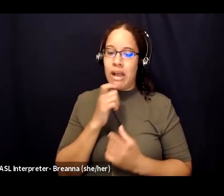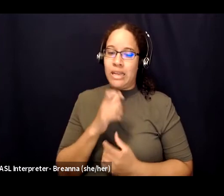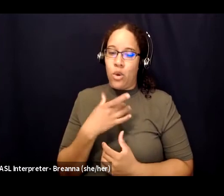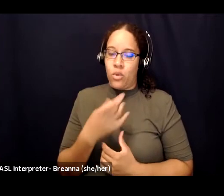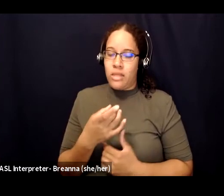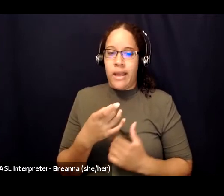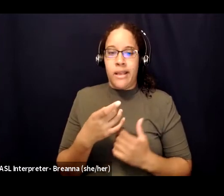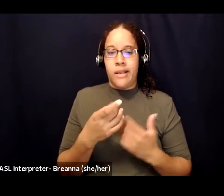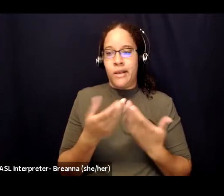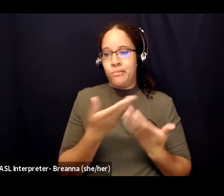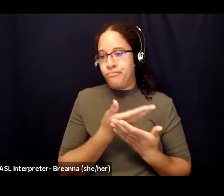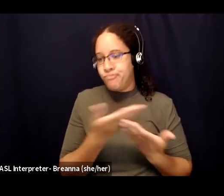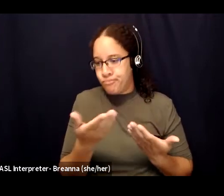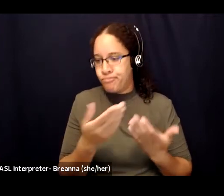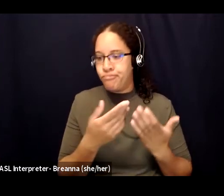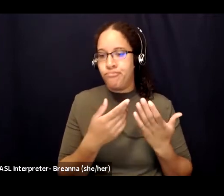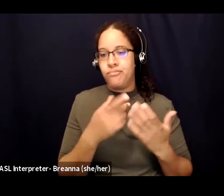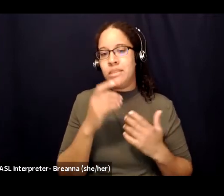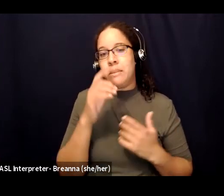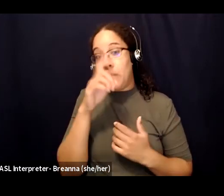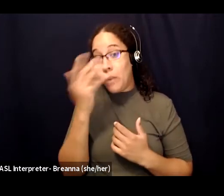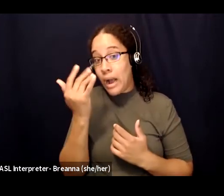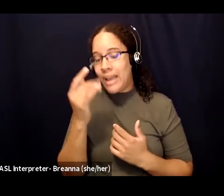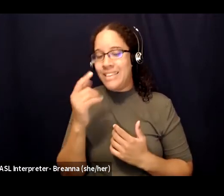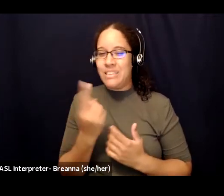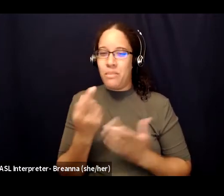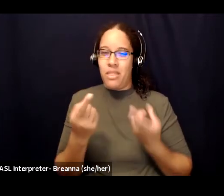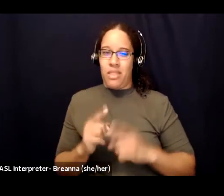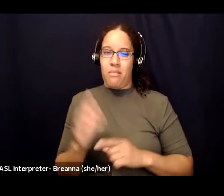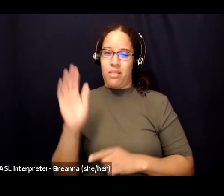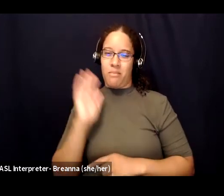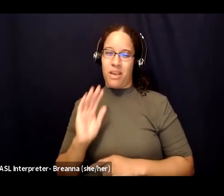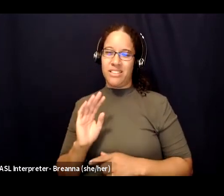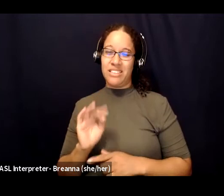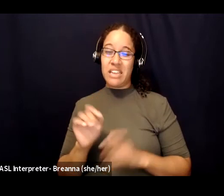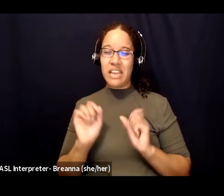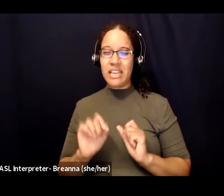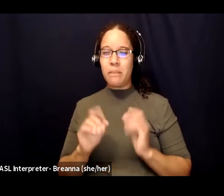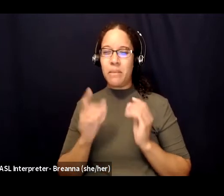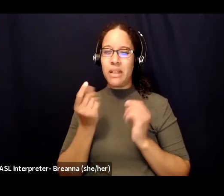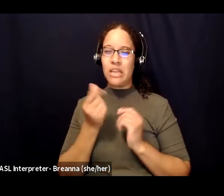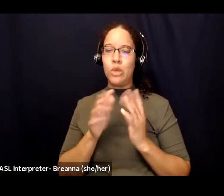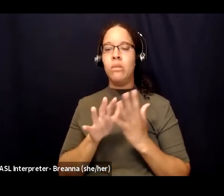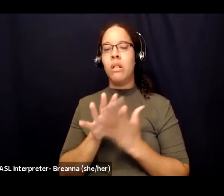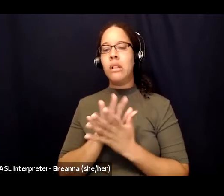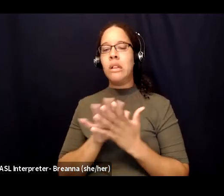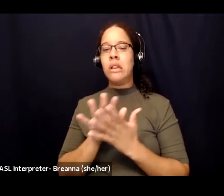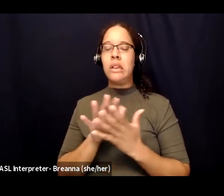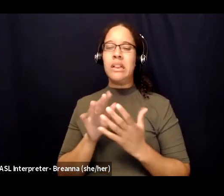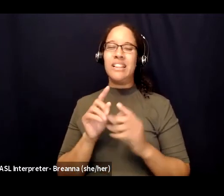really difficult that happened to me in the past so that's a little more vague but again if it feels empowering to you to let them know more of the specifics